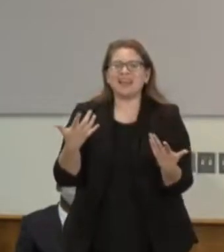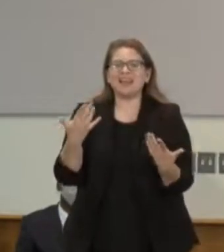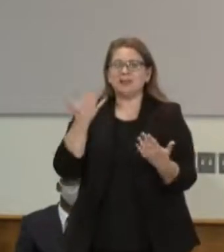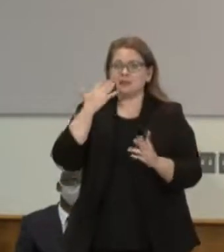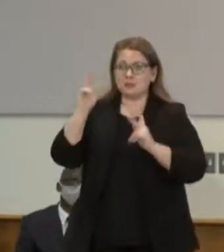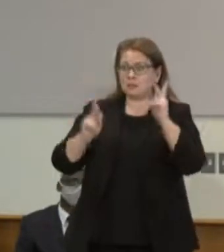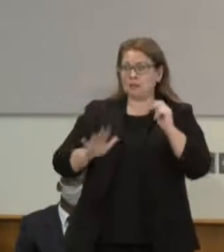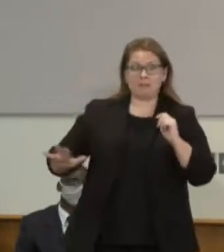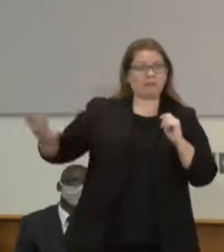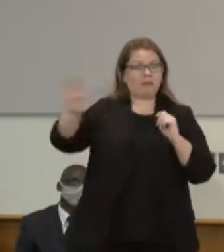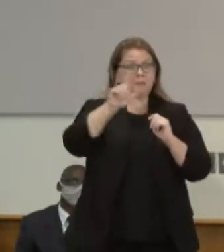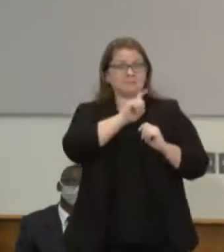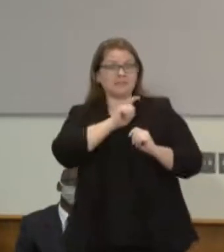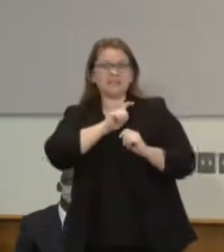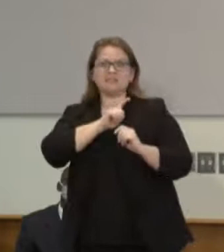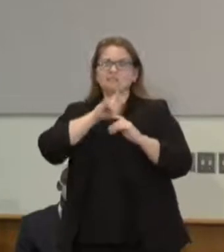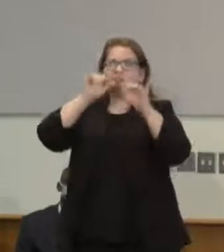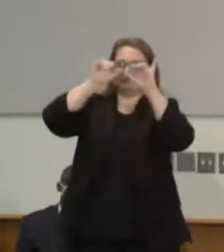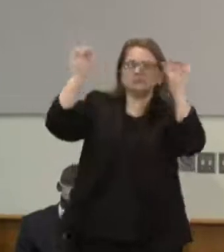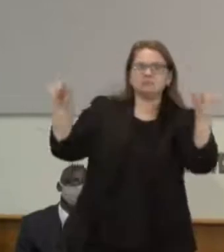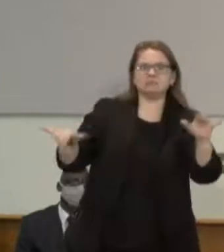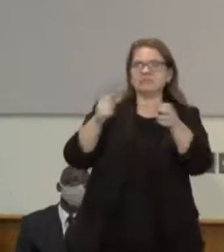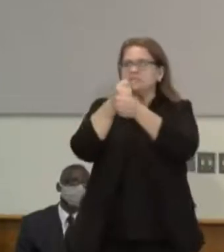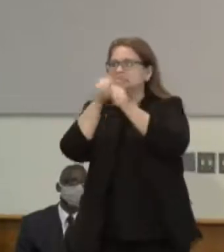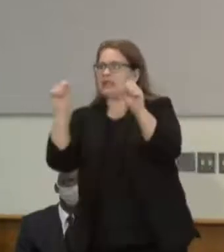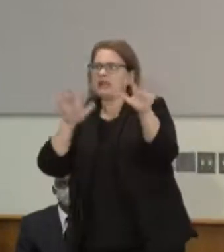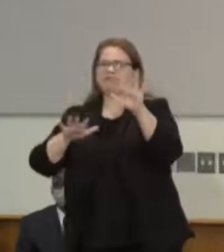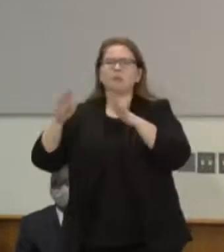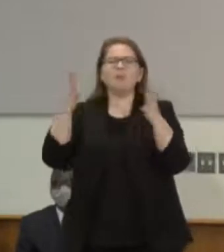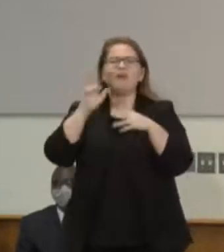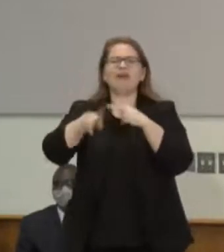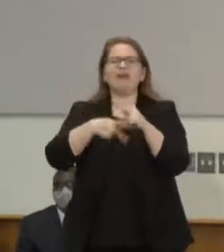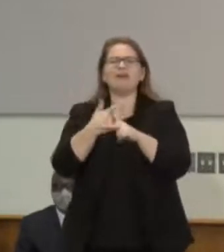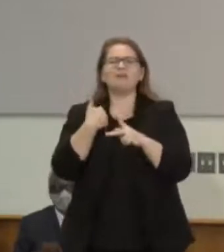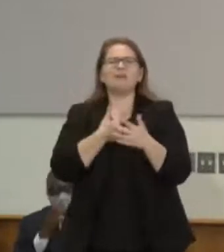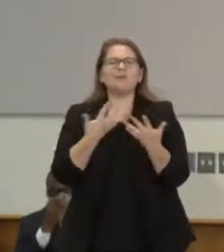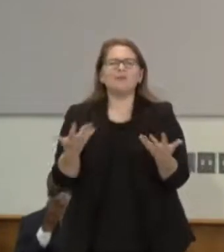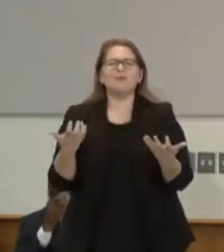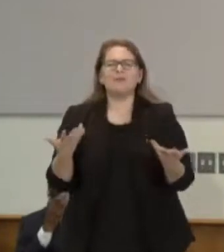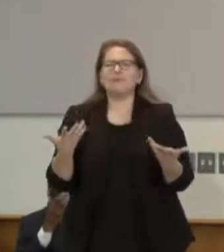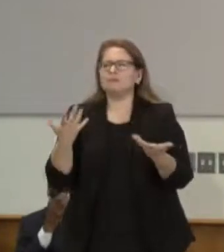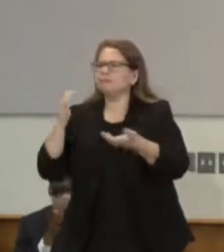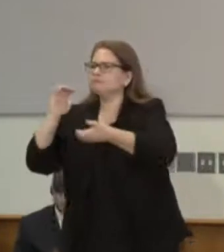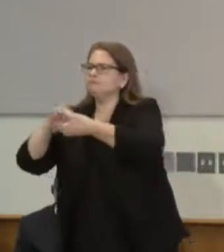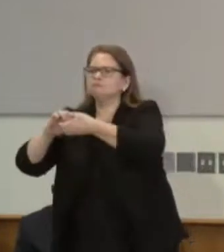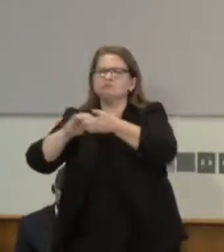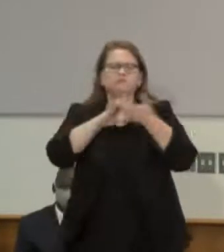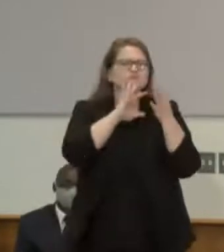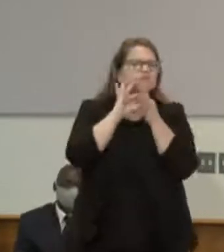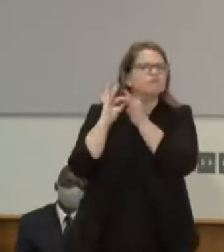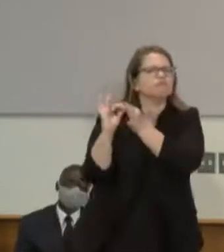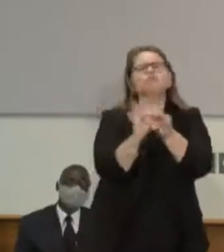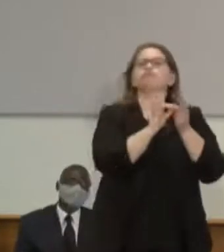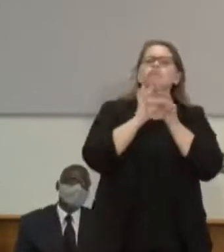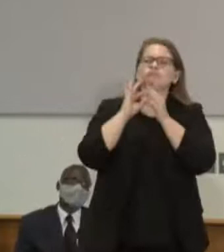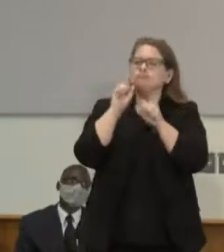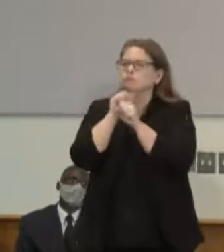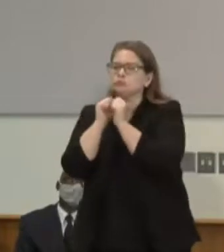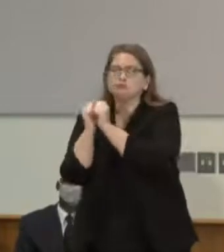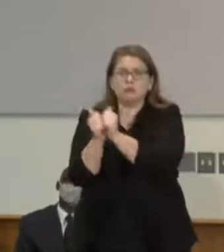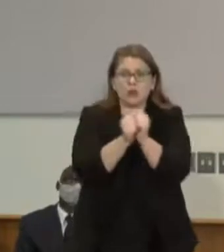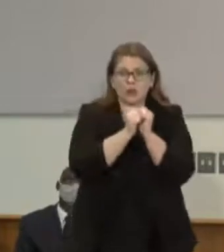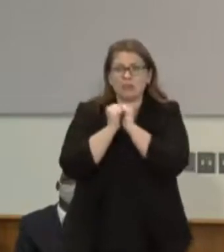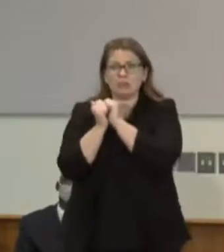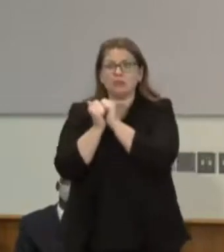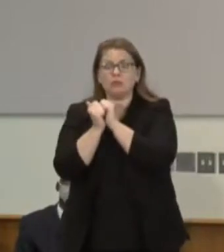public safety do we want? How do we partner powerfully and effectively our licensed law enforcement